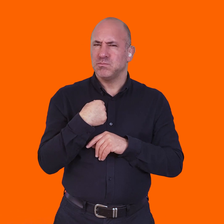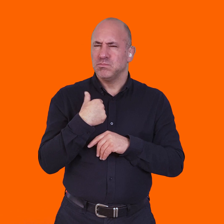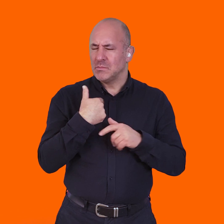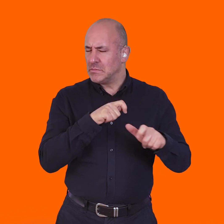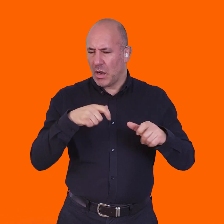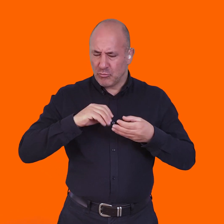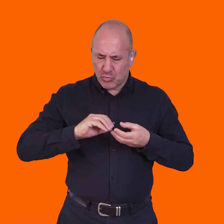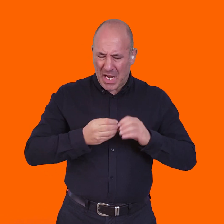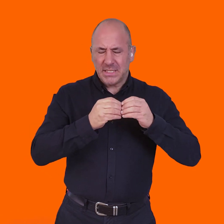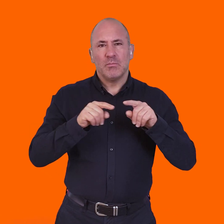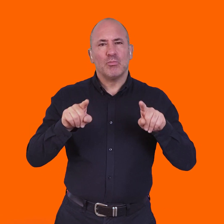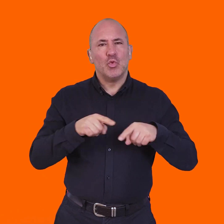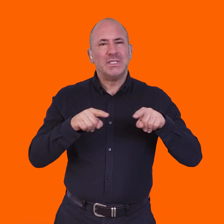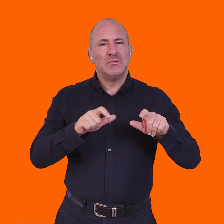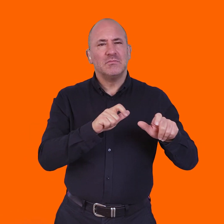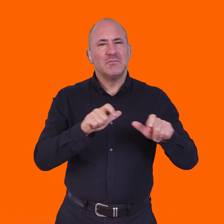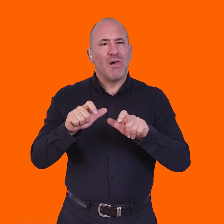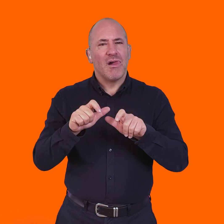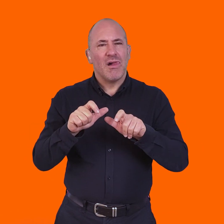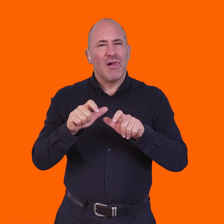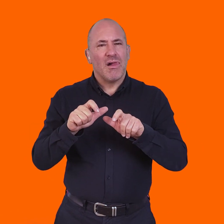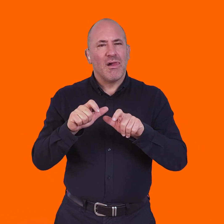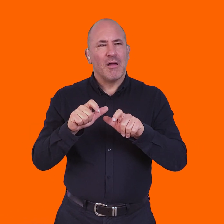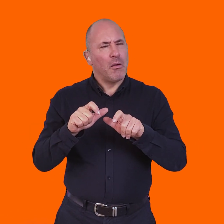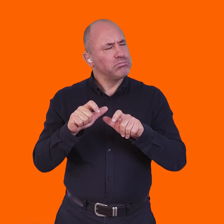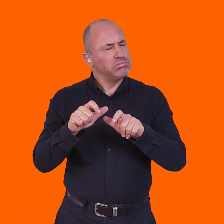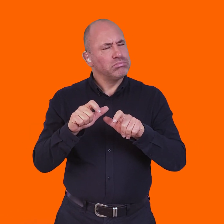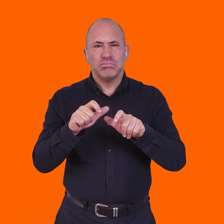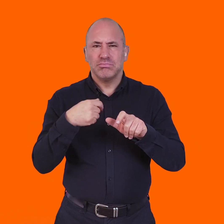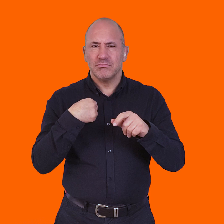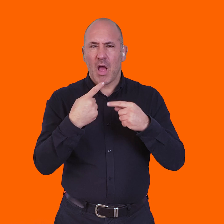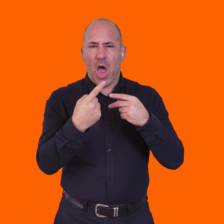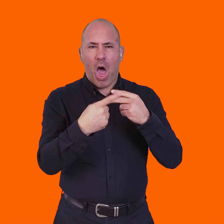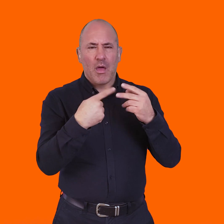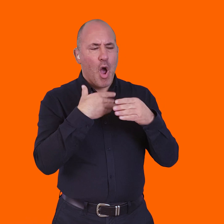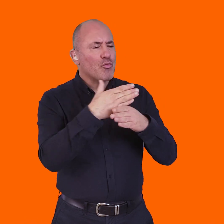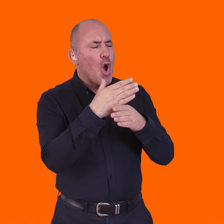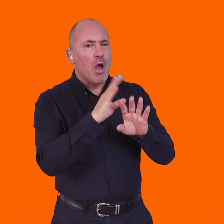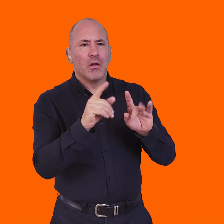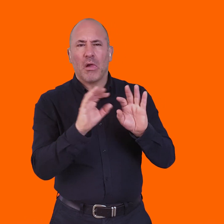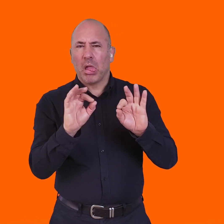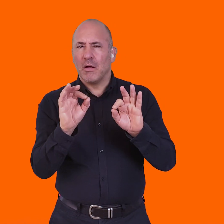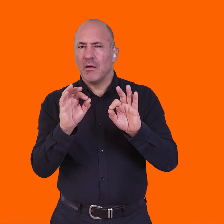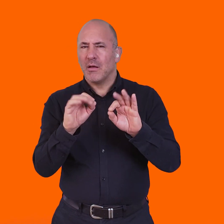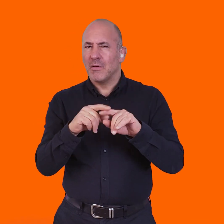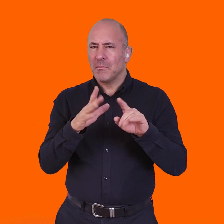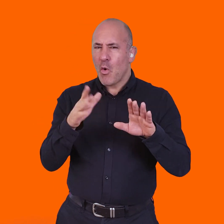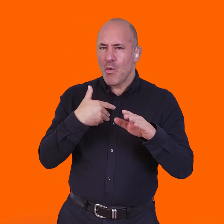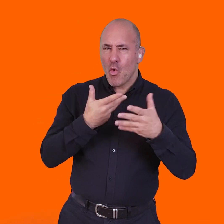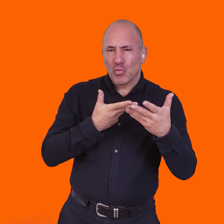And I realised that, sort of, after a couple of years of that, I was actually making music all the time and I wasn't